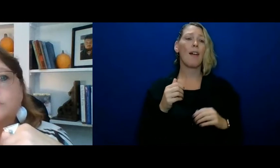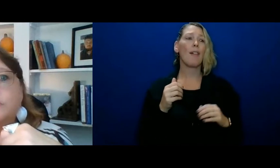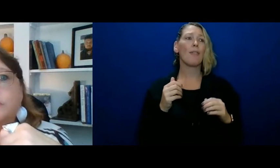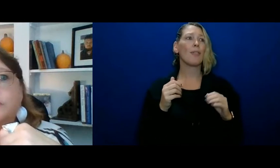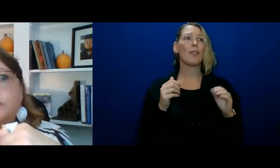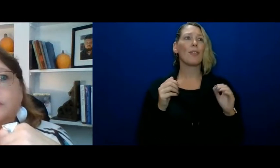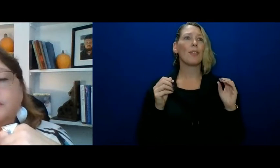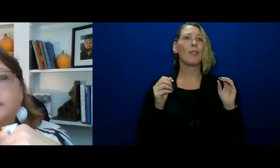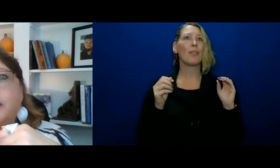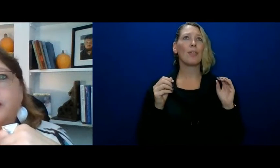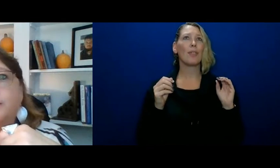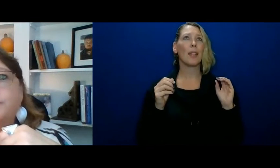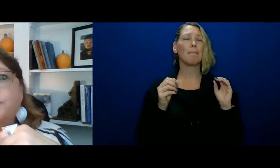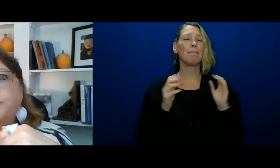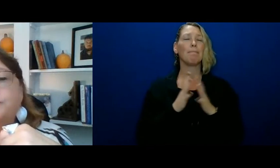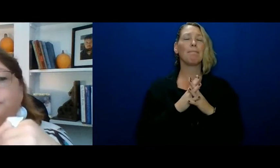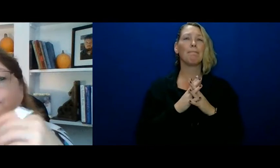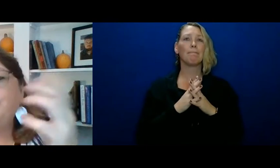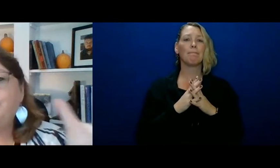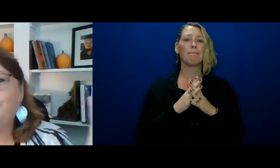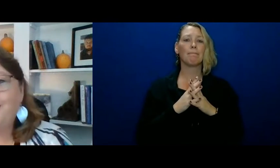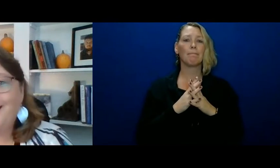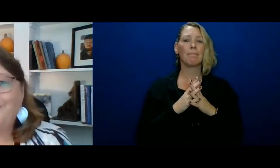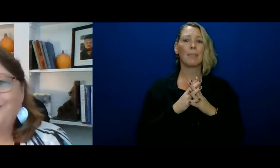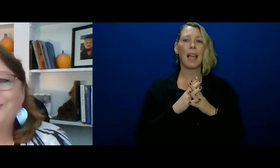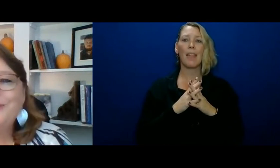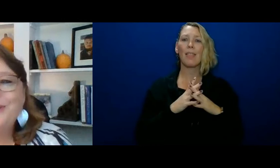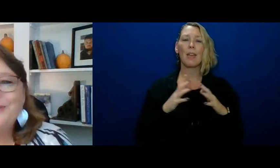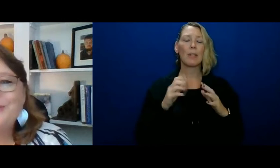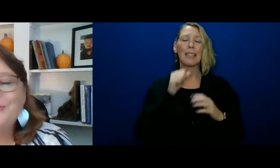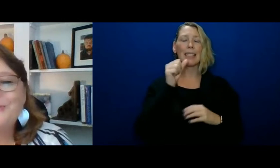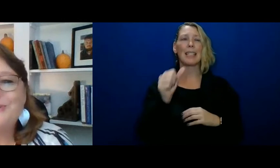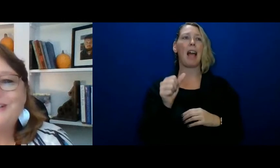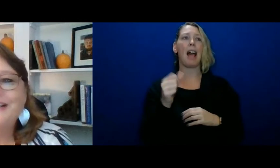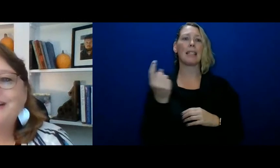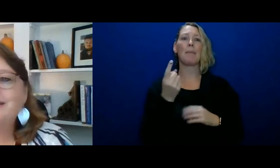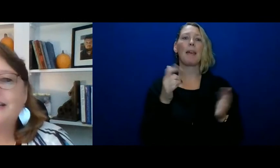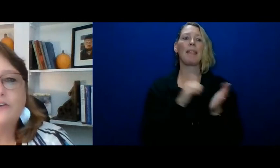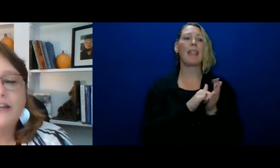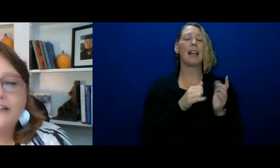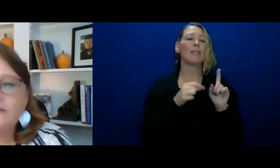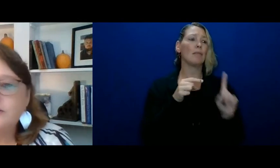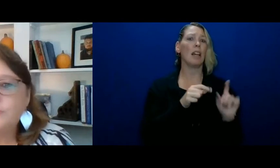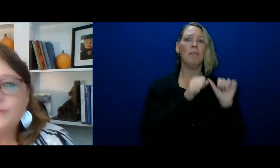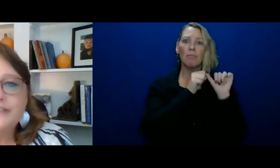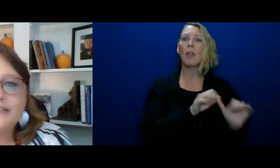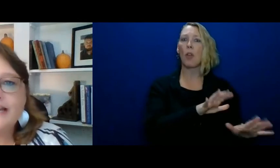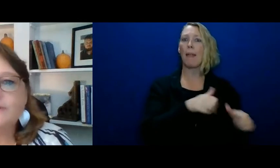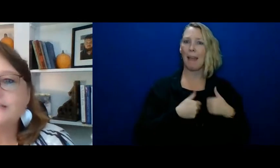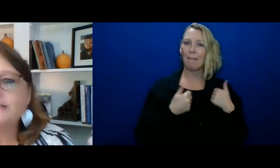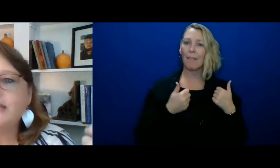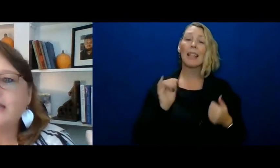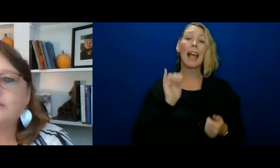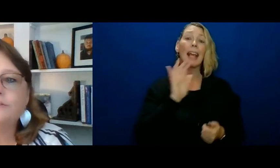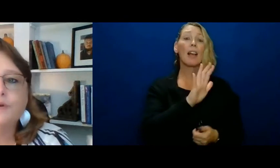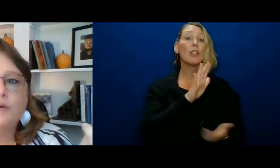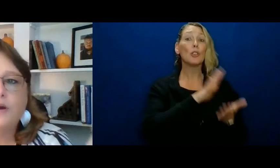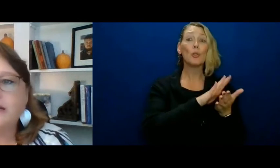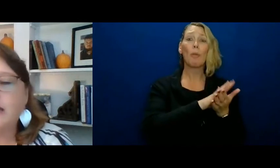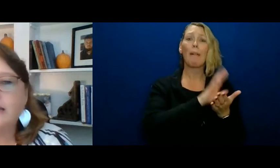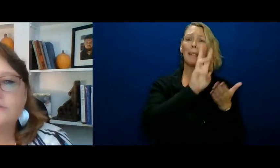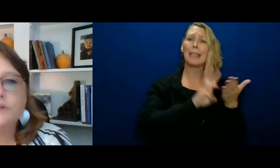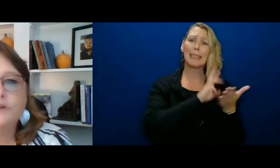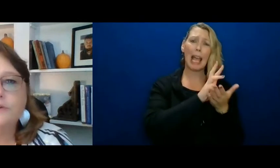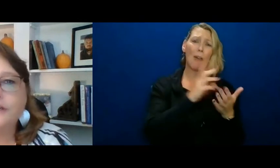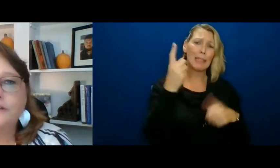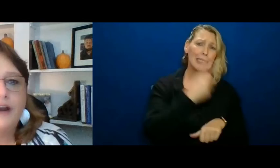to be their life. You know, when they're in school, it's like, OK, they're in school six hours a day. You throw